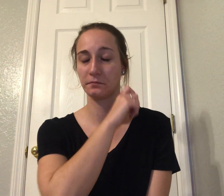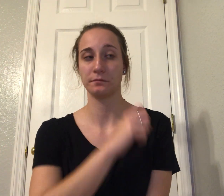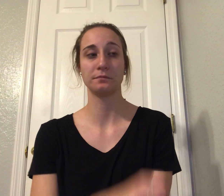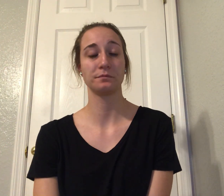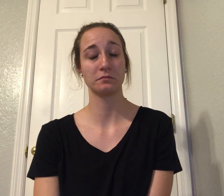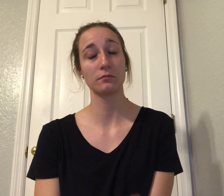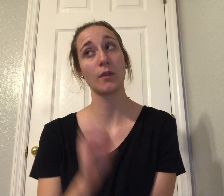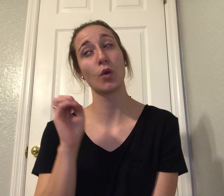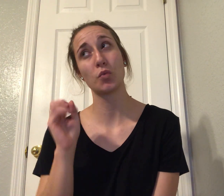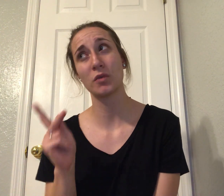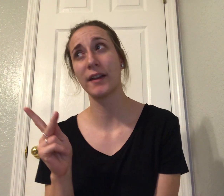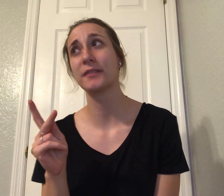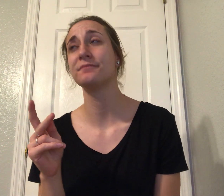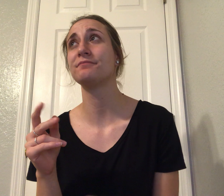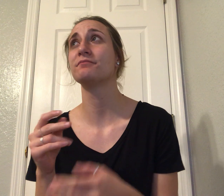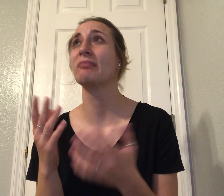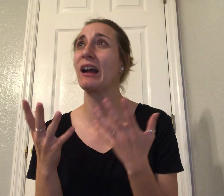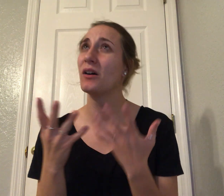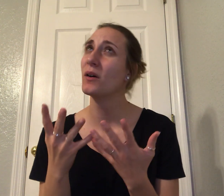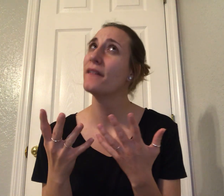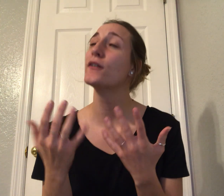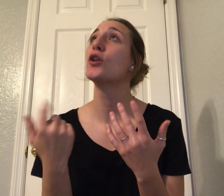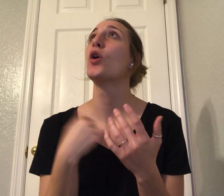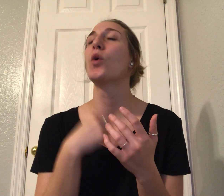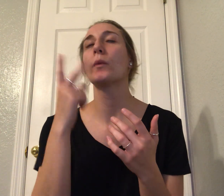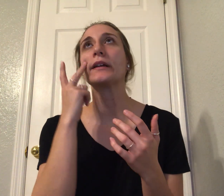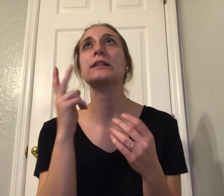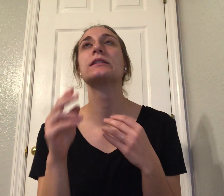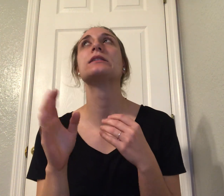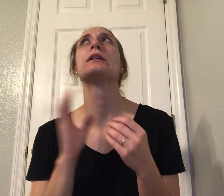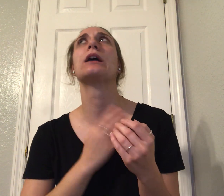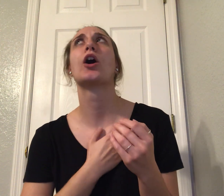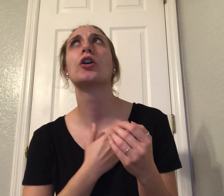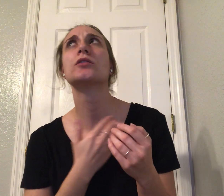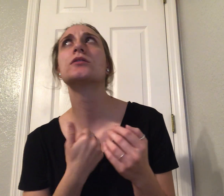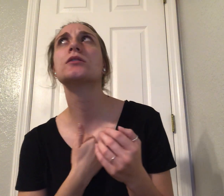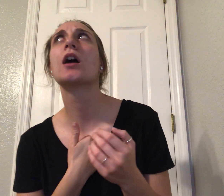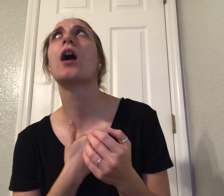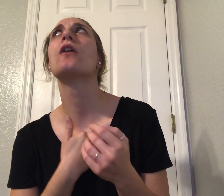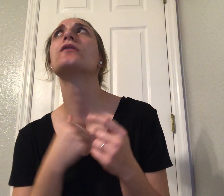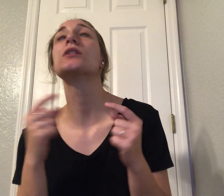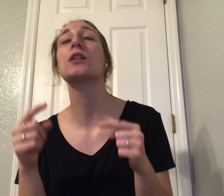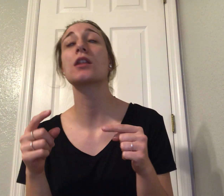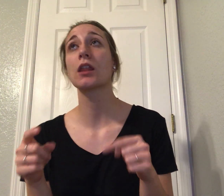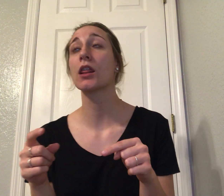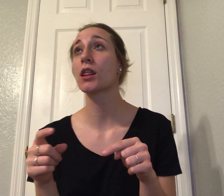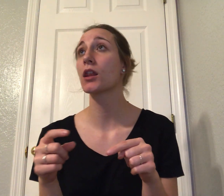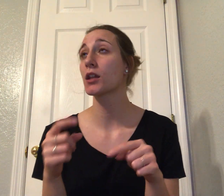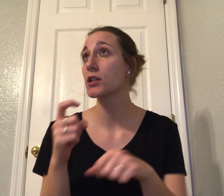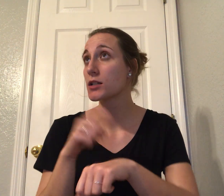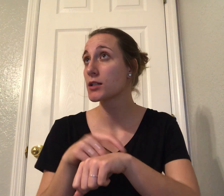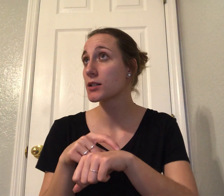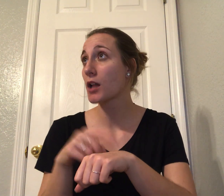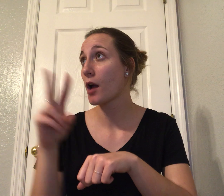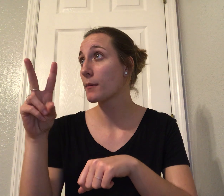Okay, however, we do find ourself in the moment that we're in, in 2020. It's not just about statistics. mean, what do you think